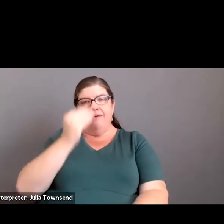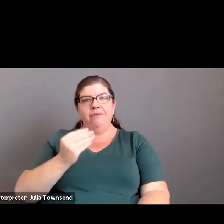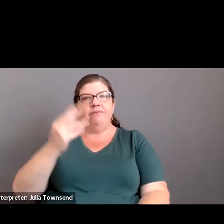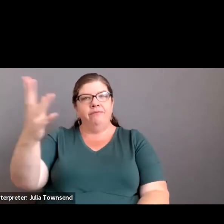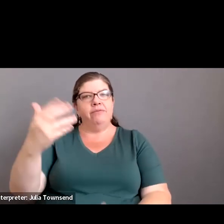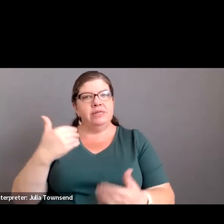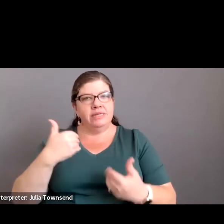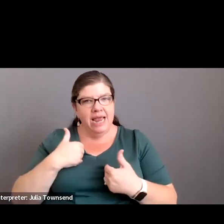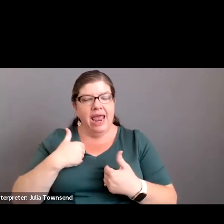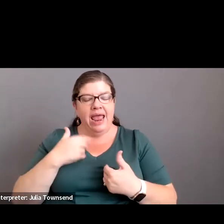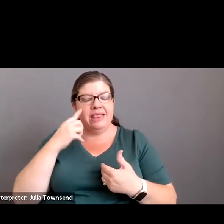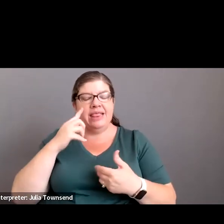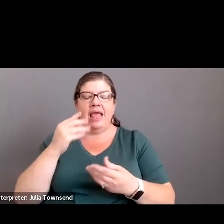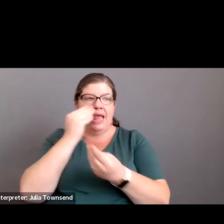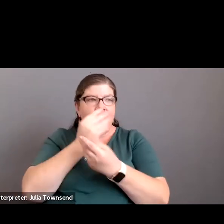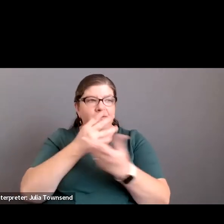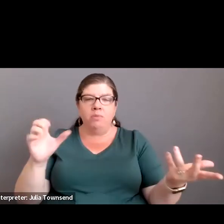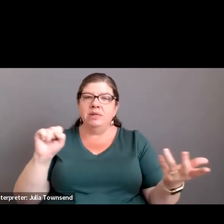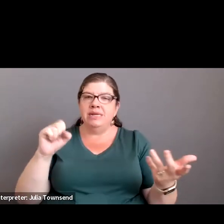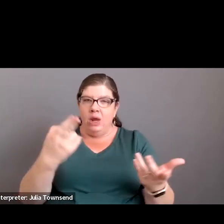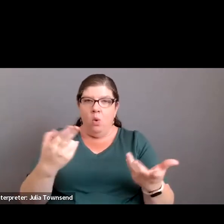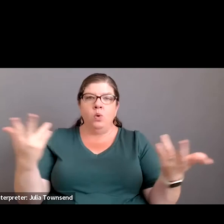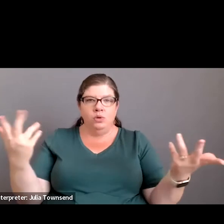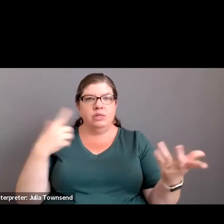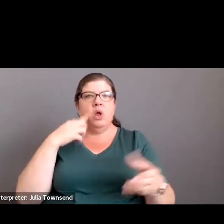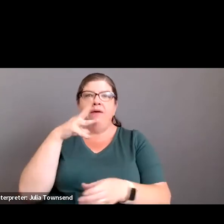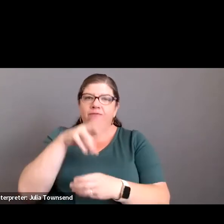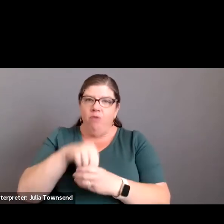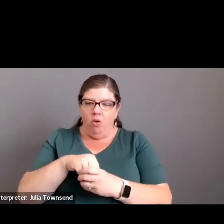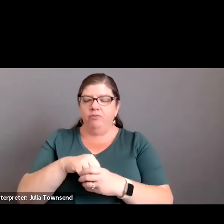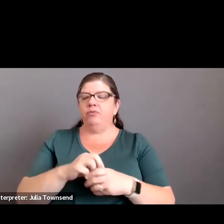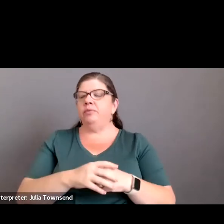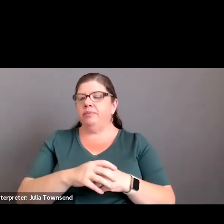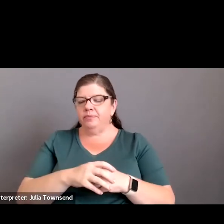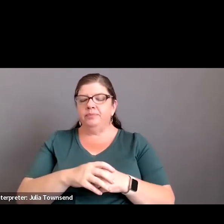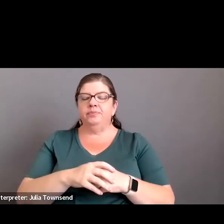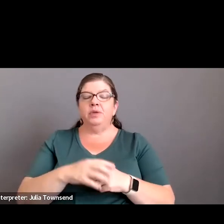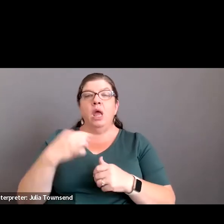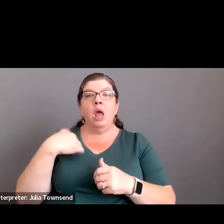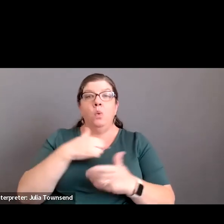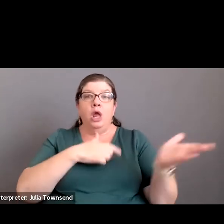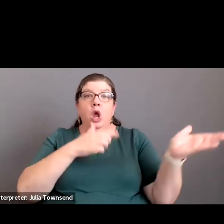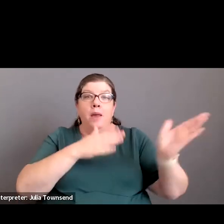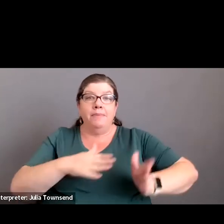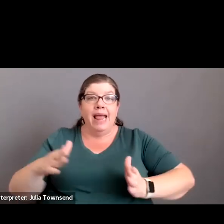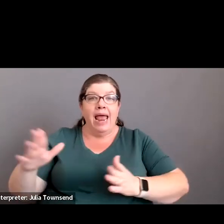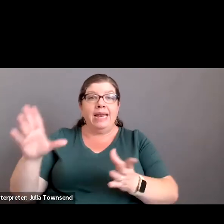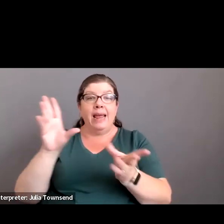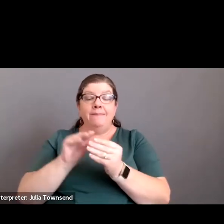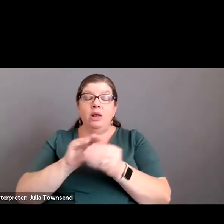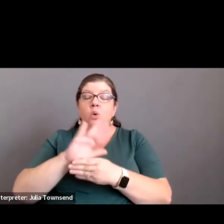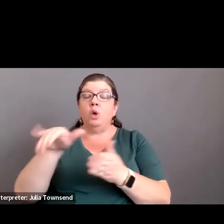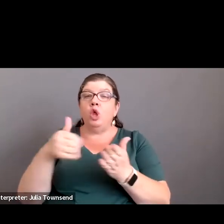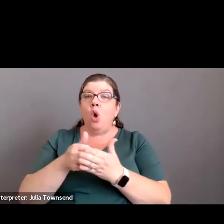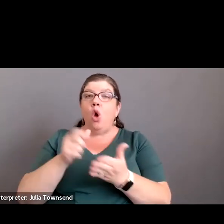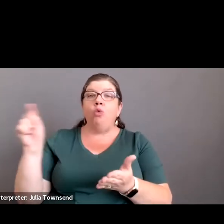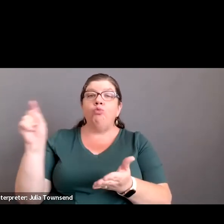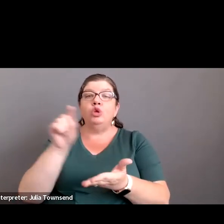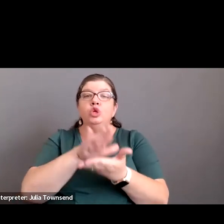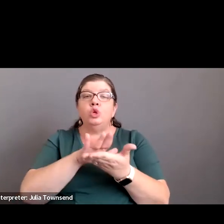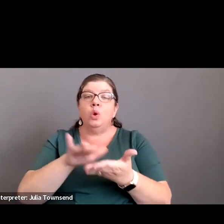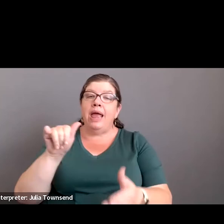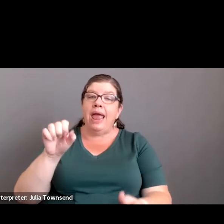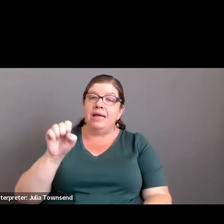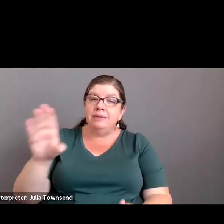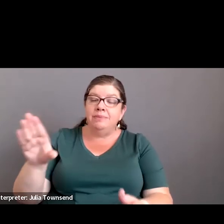students to really feel like the stakeholders that they are. And we're also planning a meeting with all of the school ASB presidents and